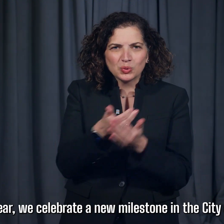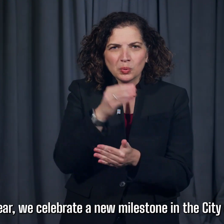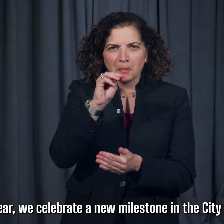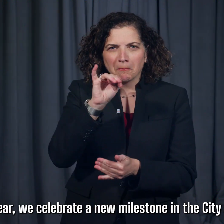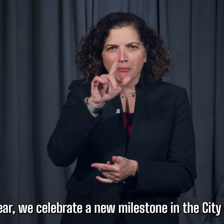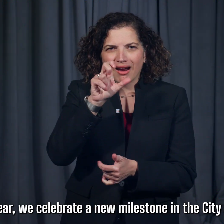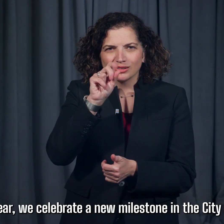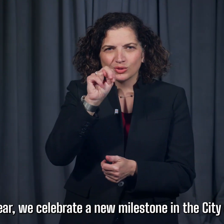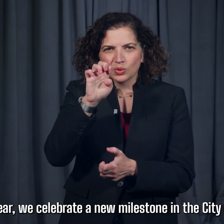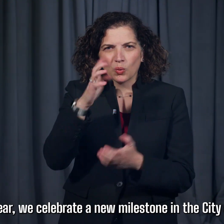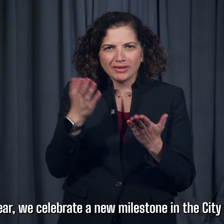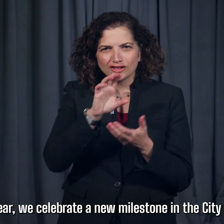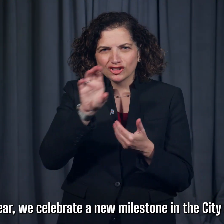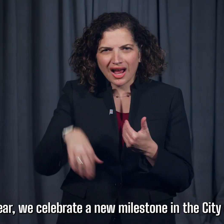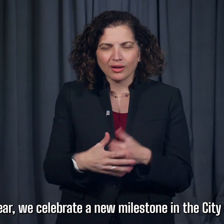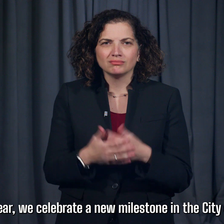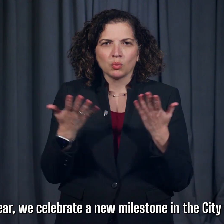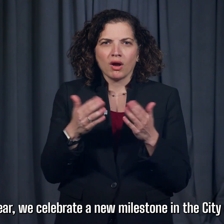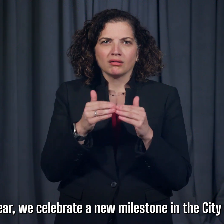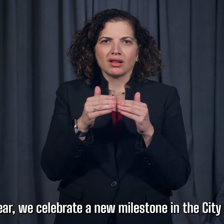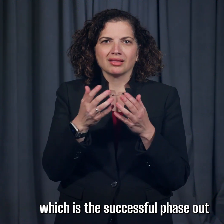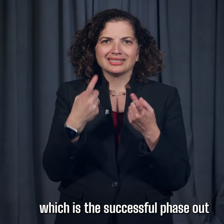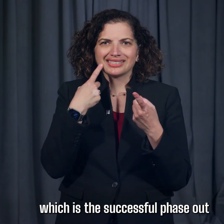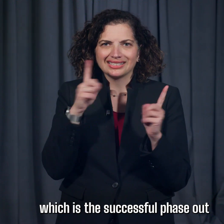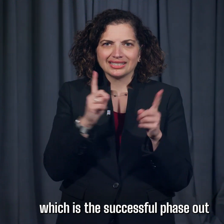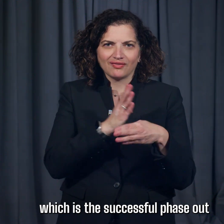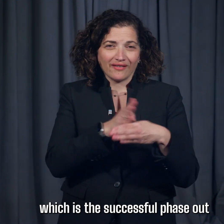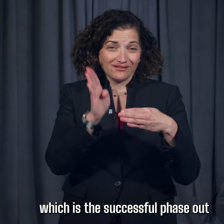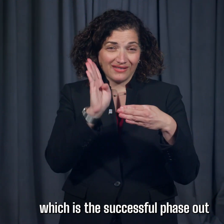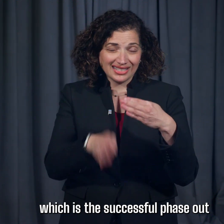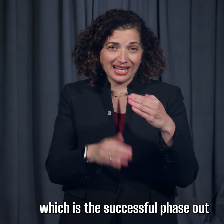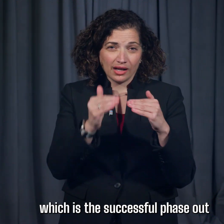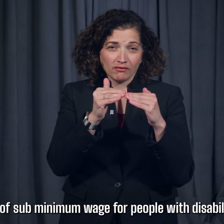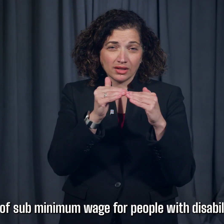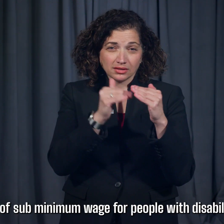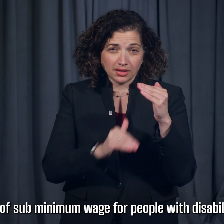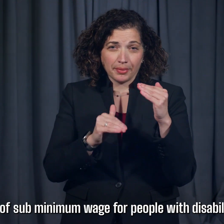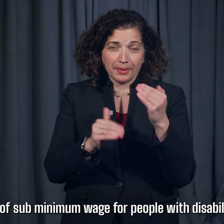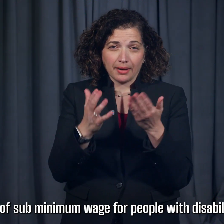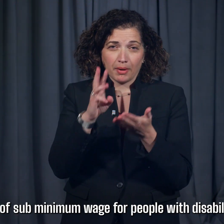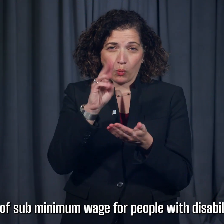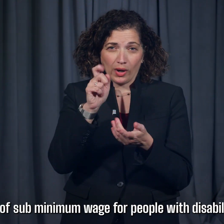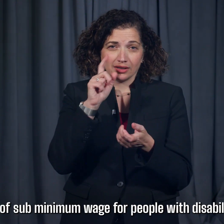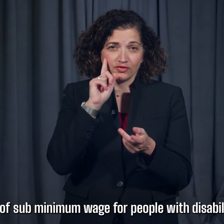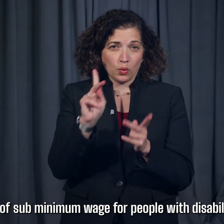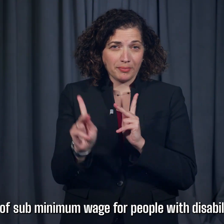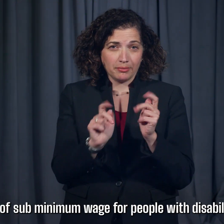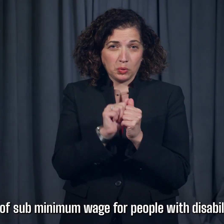celebrate a new milestone in the City of Chicago, which is the successful phase-out of sub-minimum wage for people with disabilities.